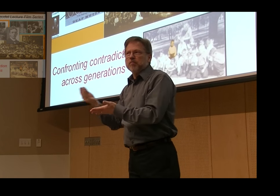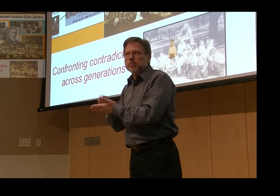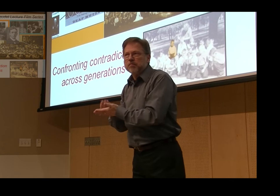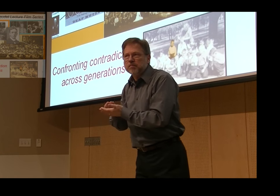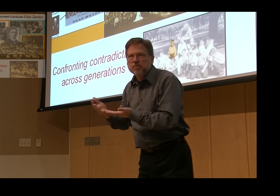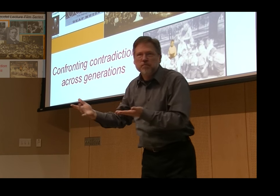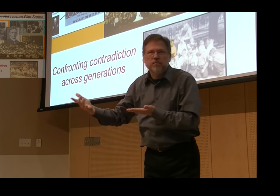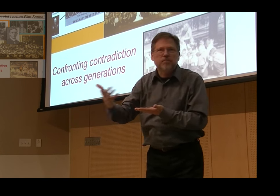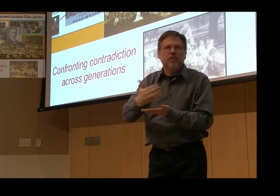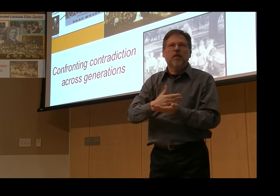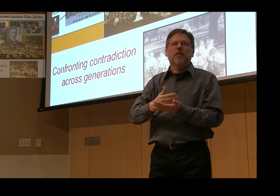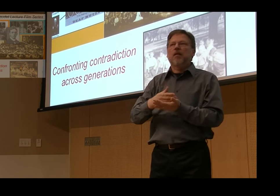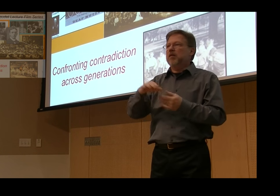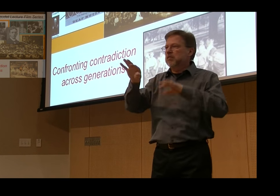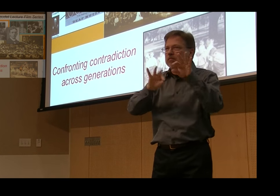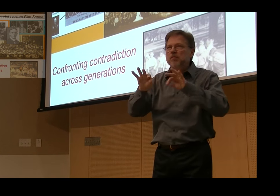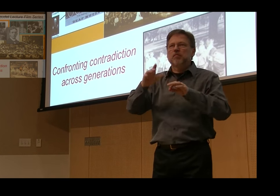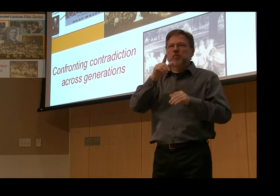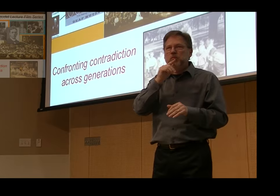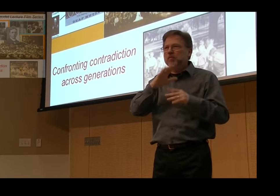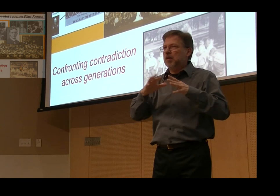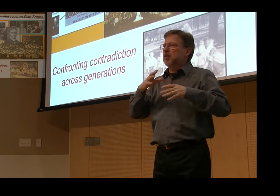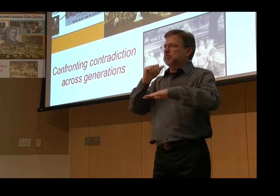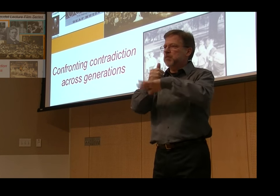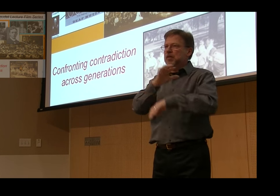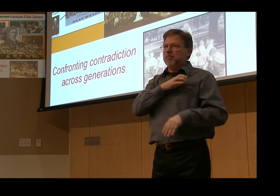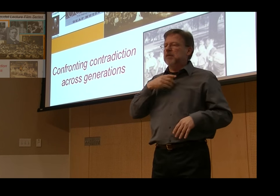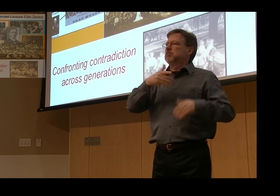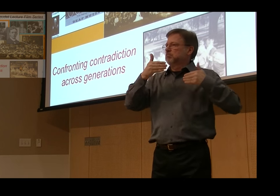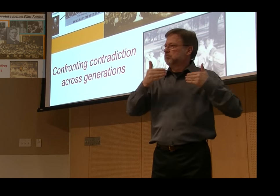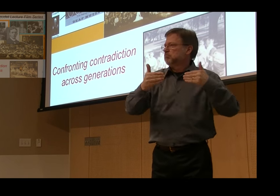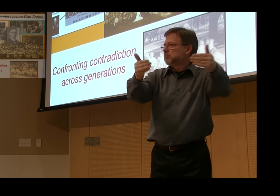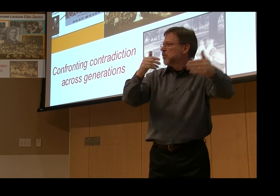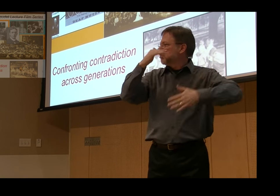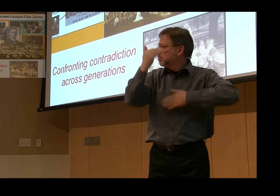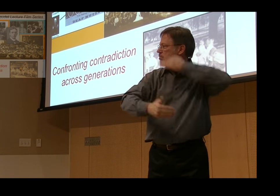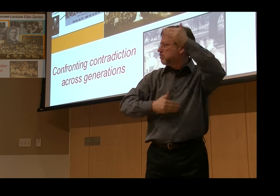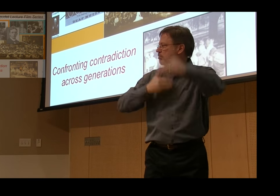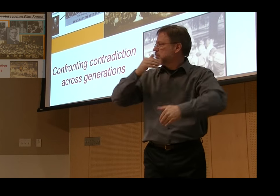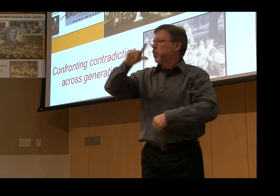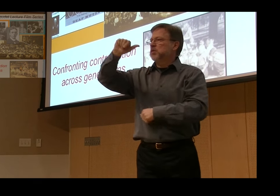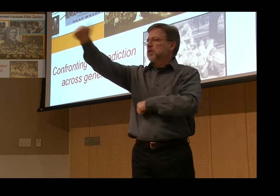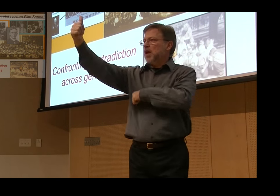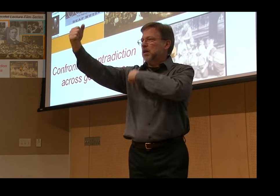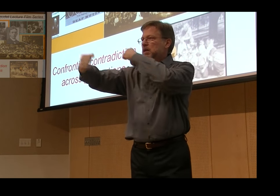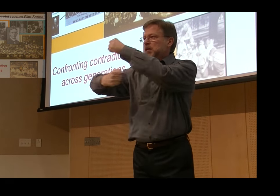because the NAD had a plan. They did extensive fundraising. The committee